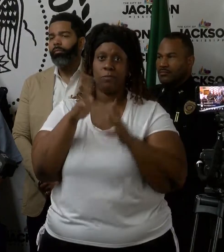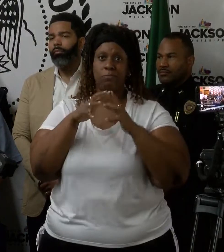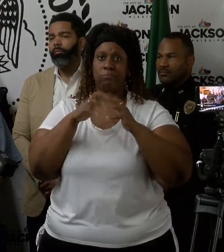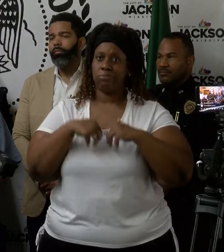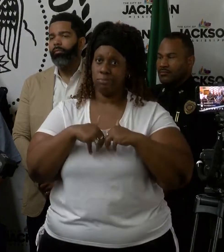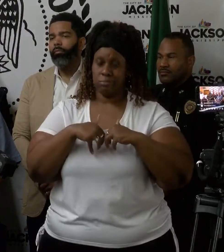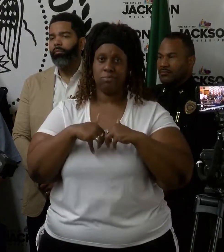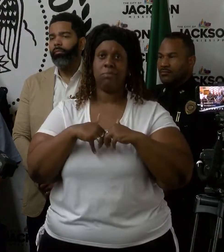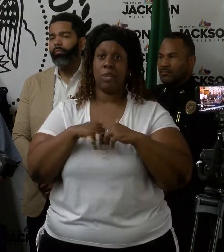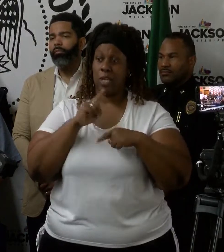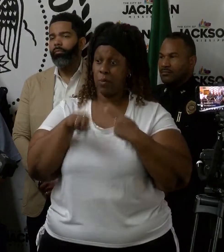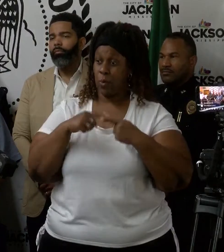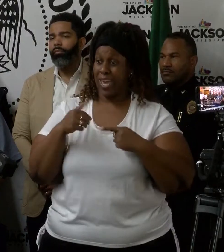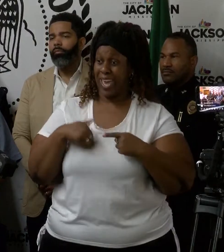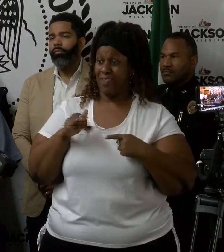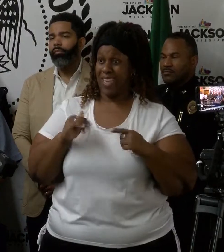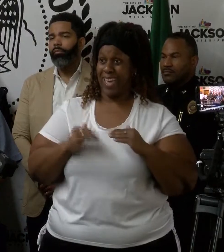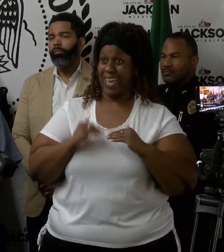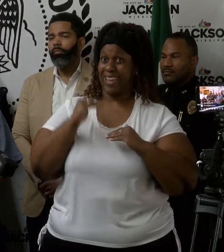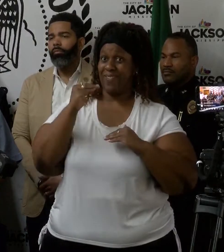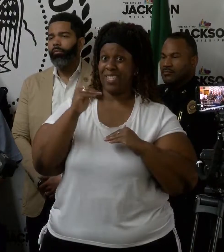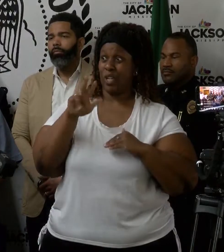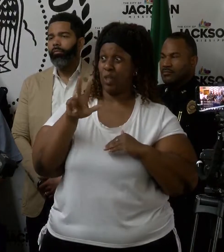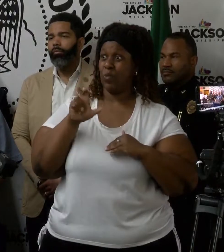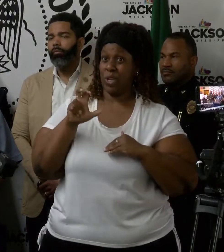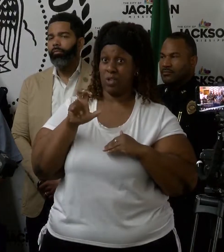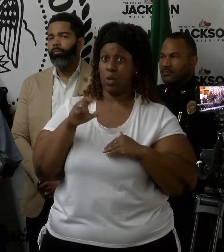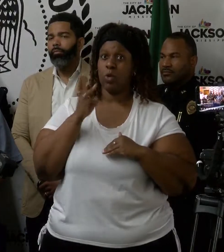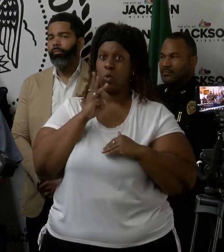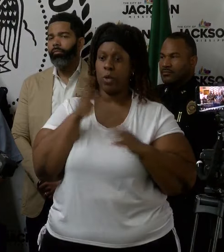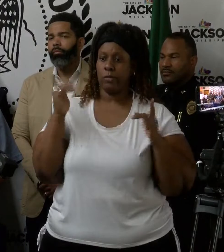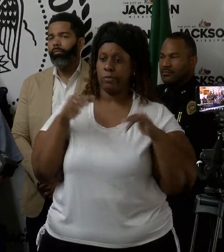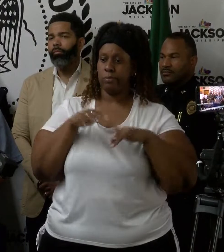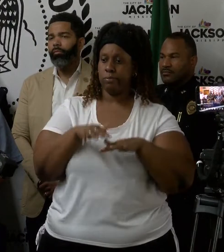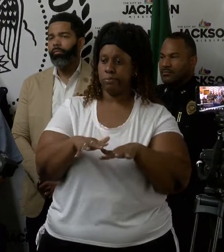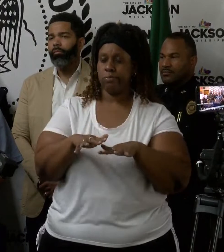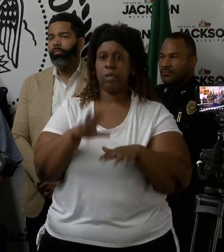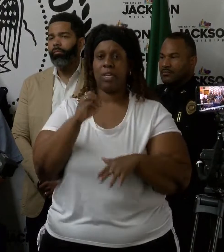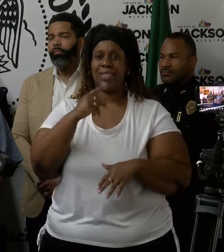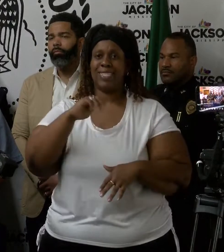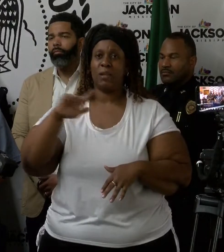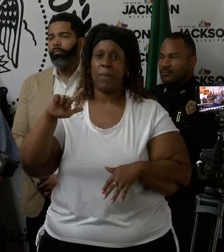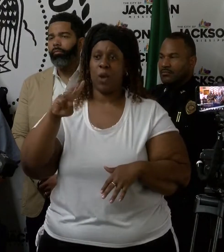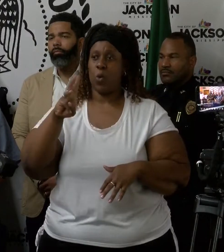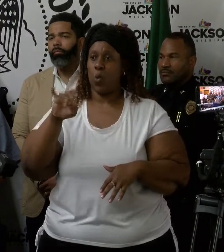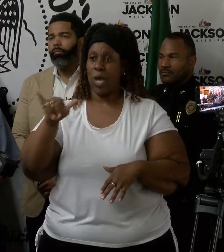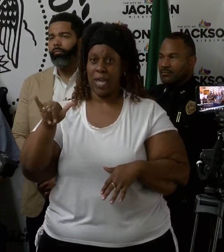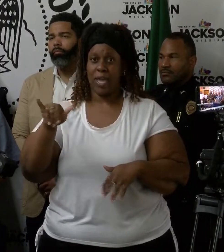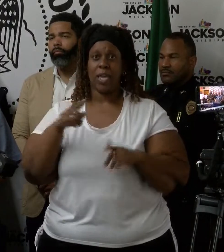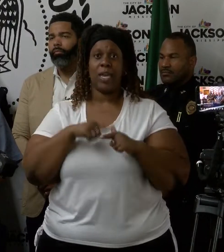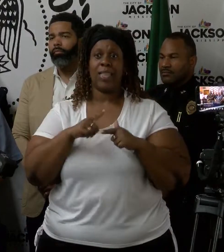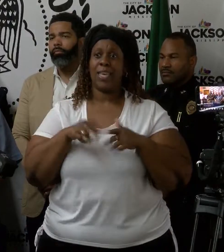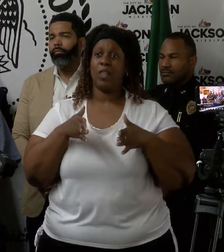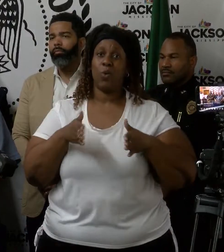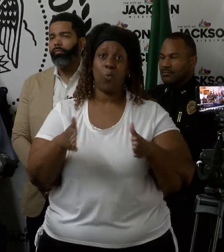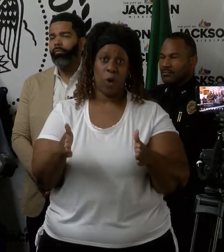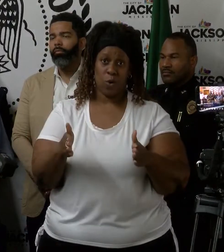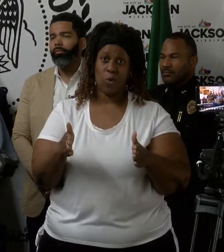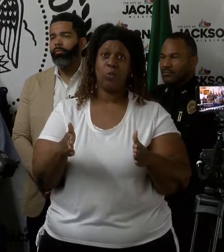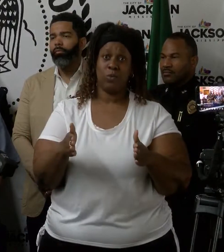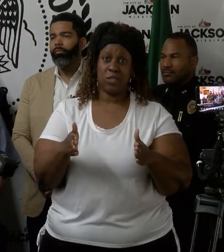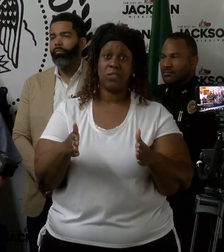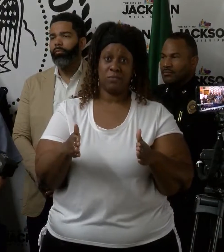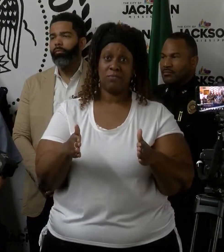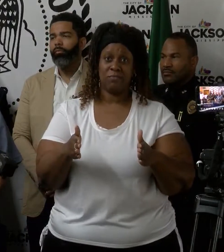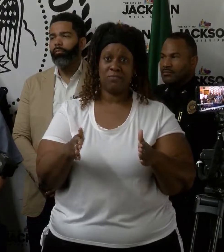a certain elevation of 300, water comes over the emergency spillway. It self erodes. Contrary to